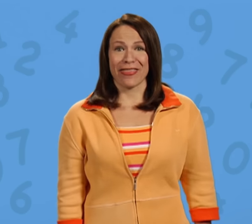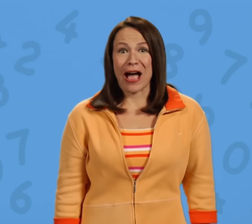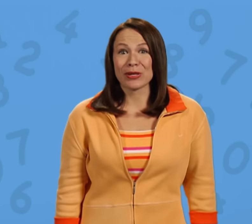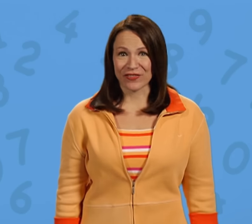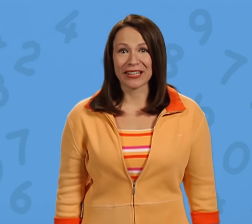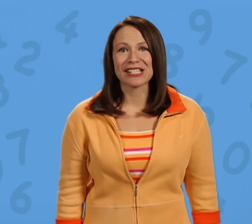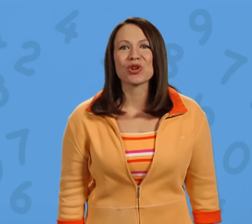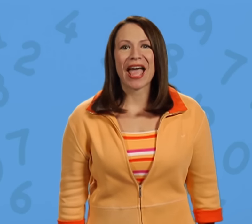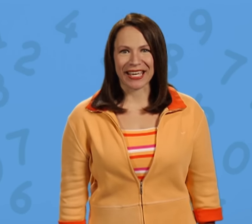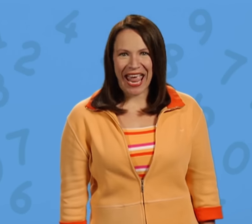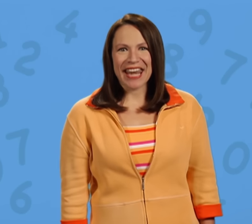that was fun, let's try again